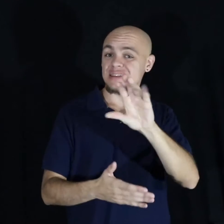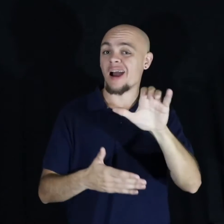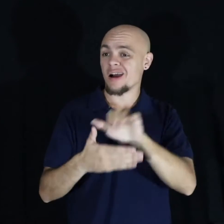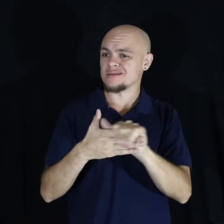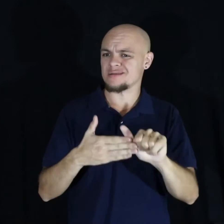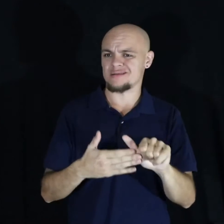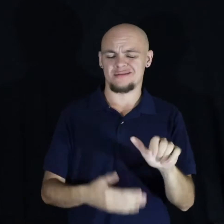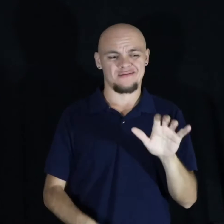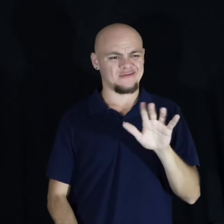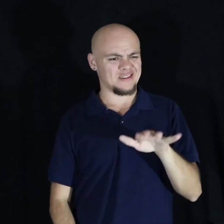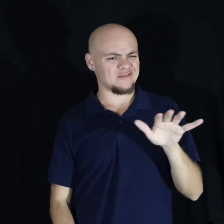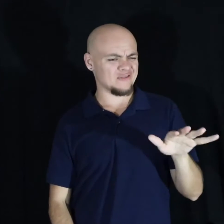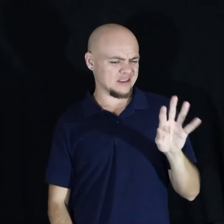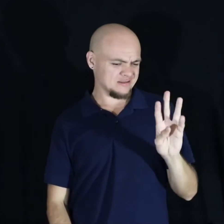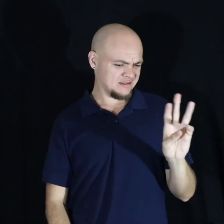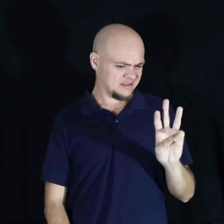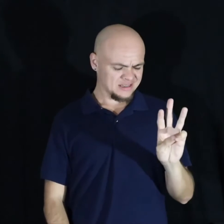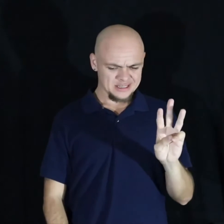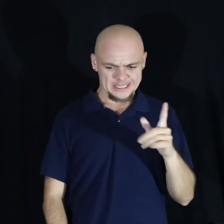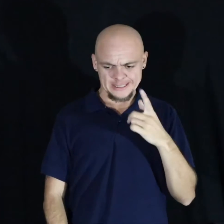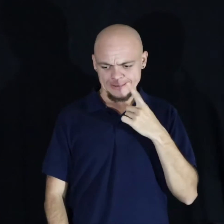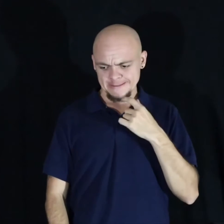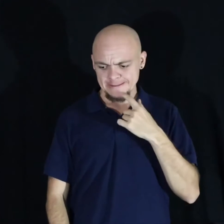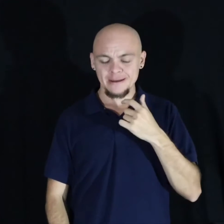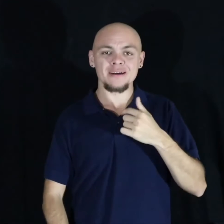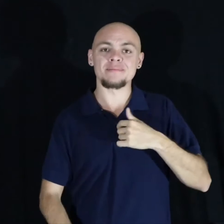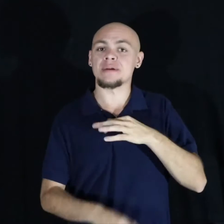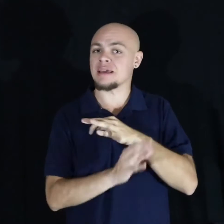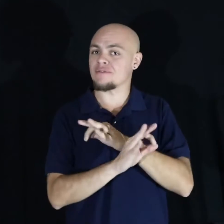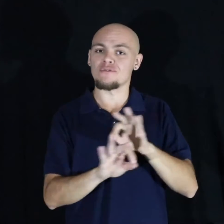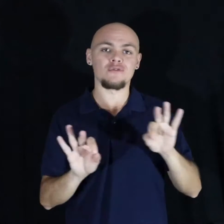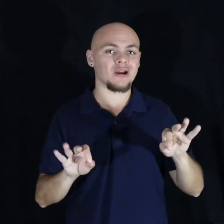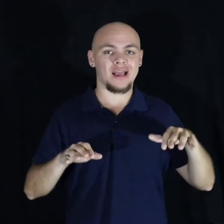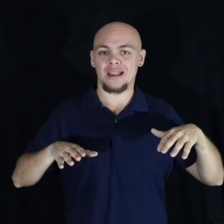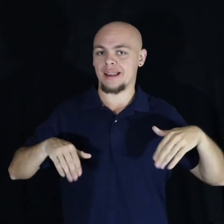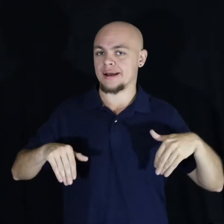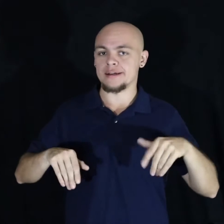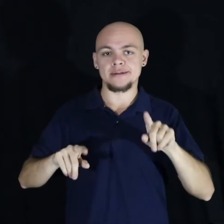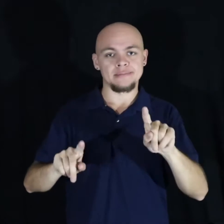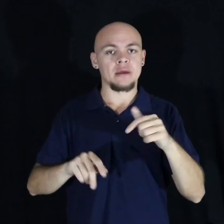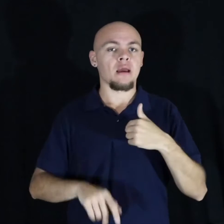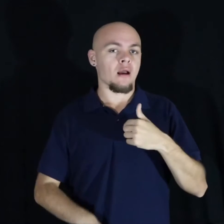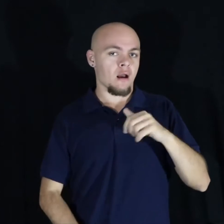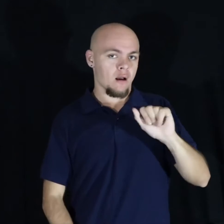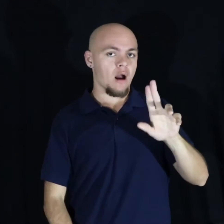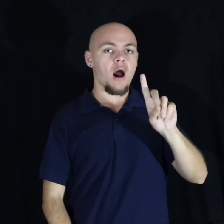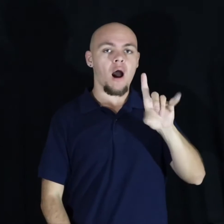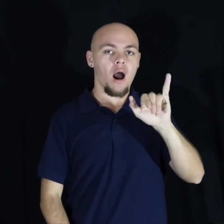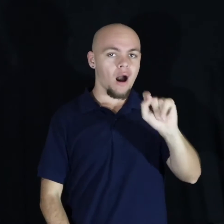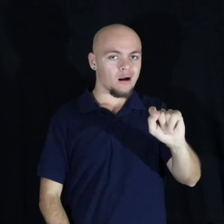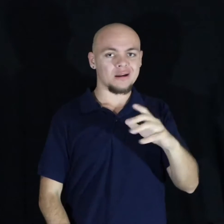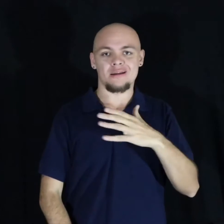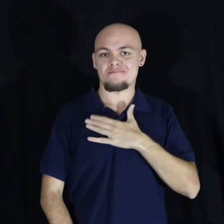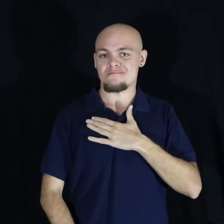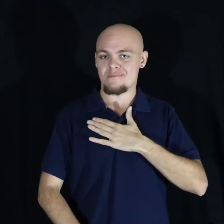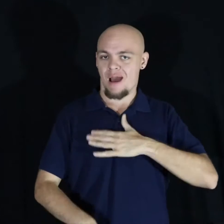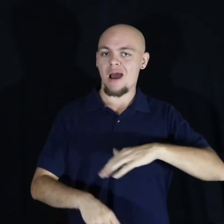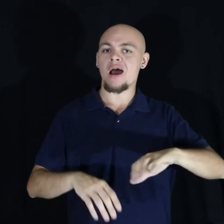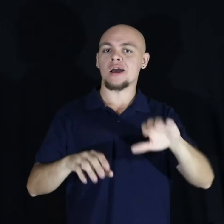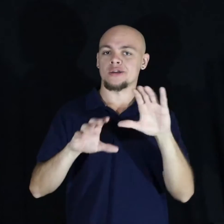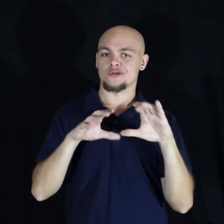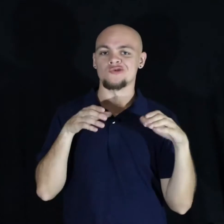$55,600. I wasn't free yet. I had to audit my circle.